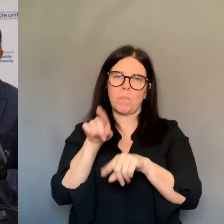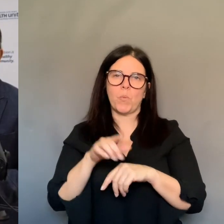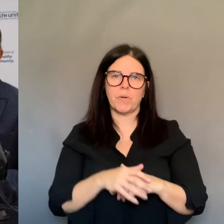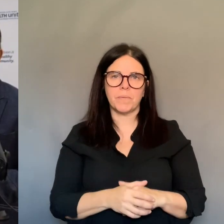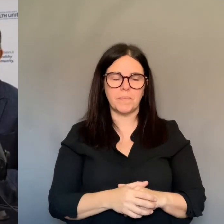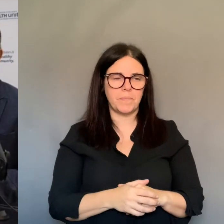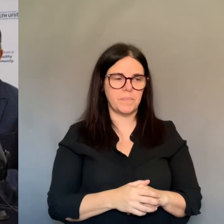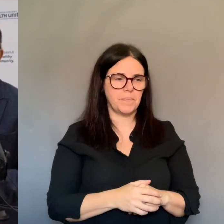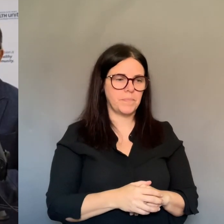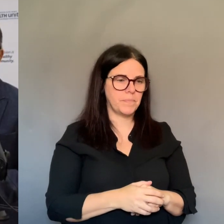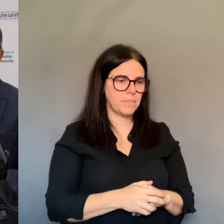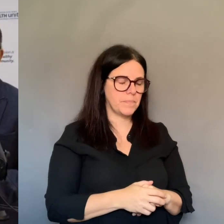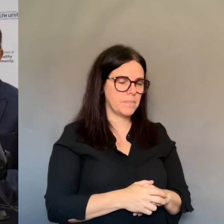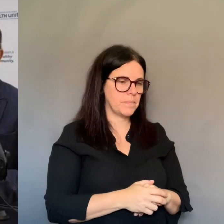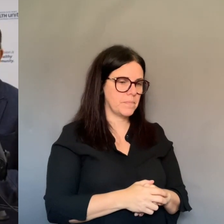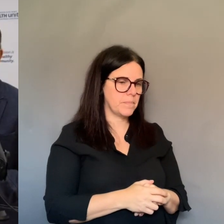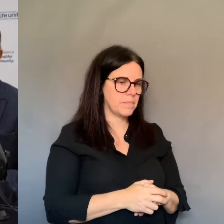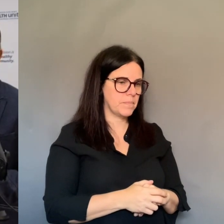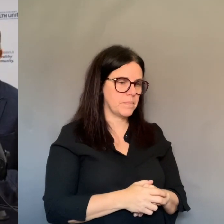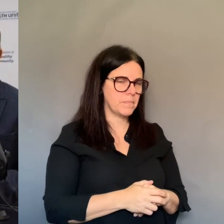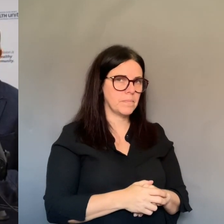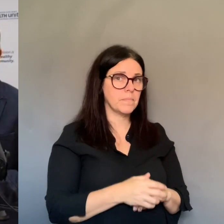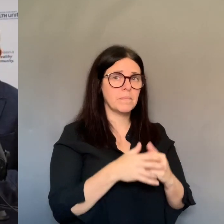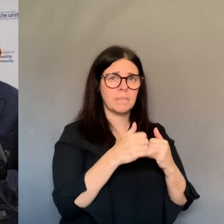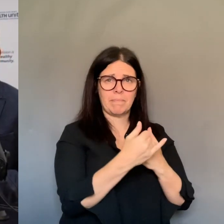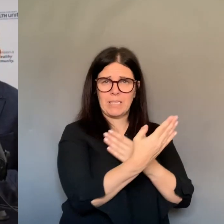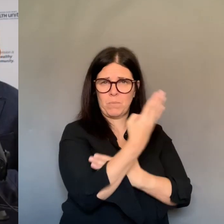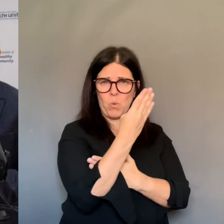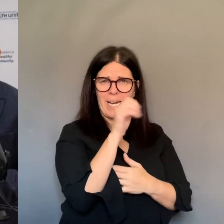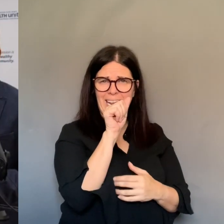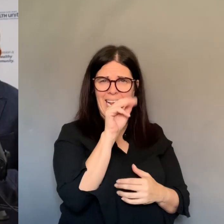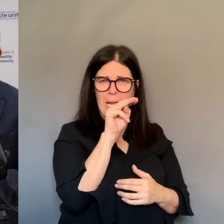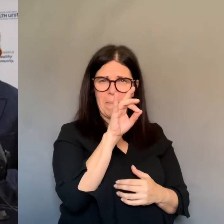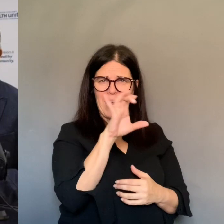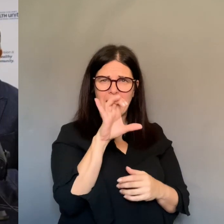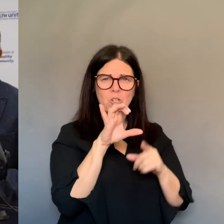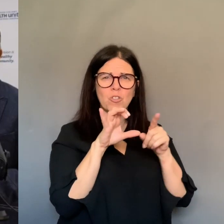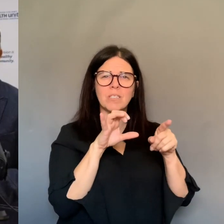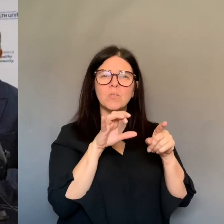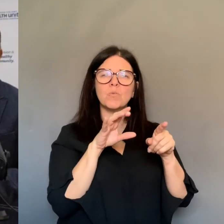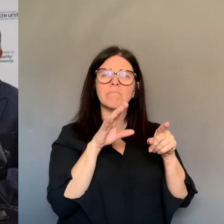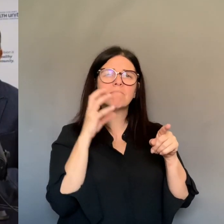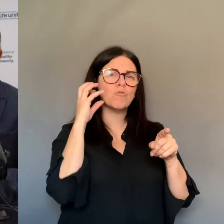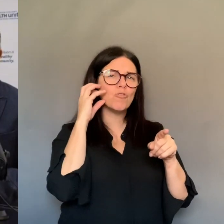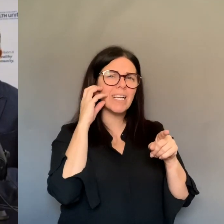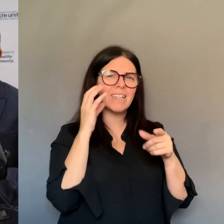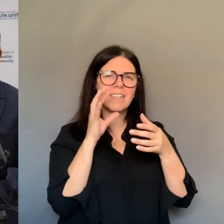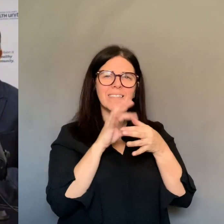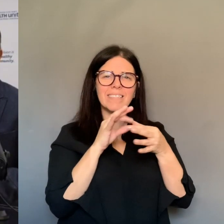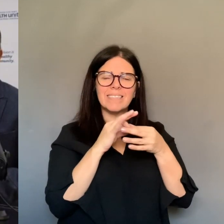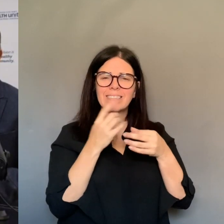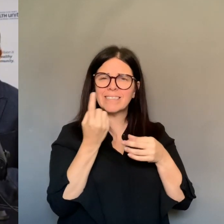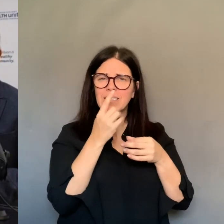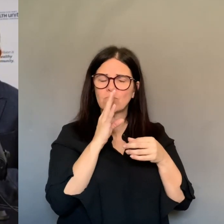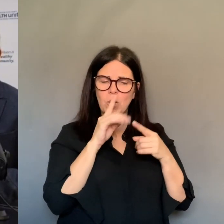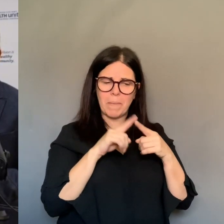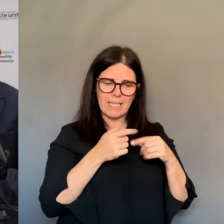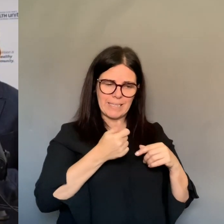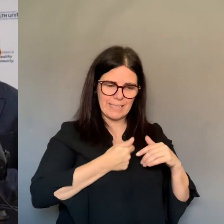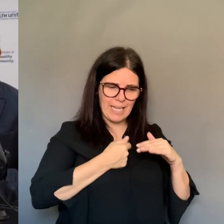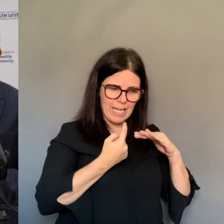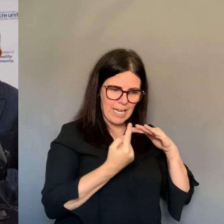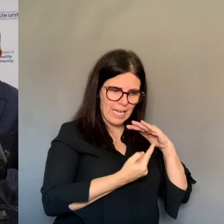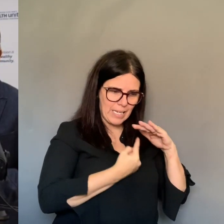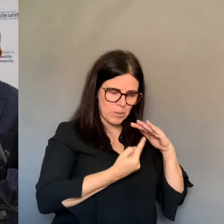Can you expand on that in terms of how would you grade the community in terms of dealing with these measures? I look at London and London has